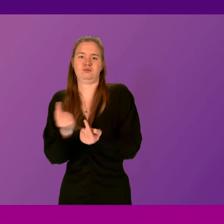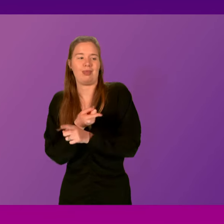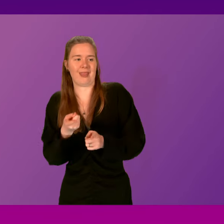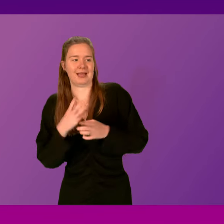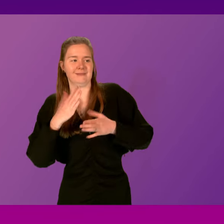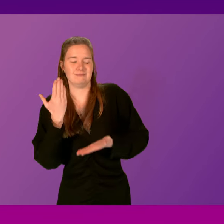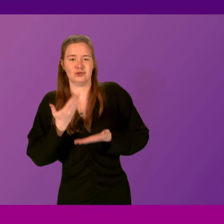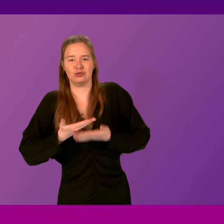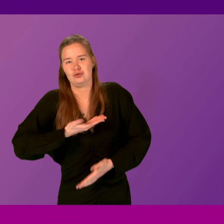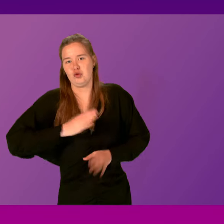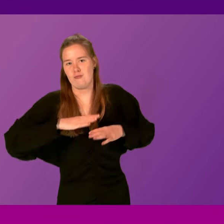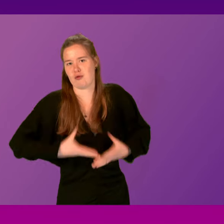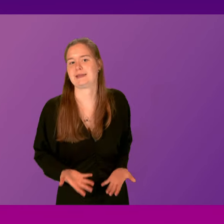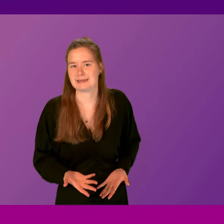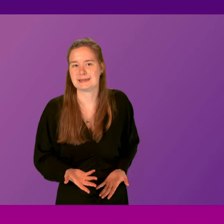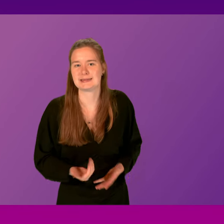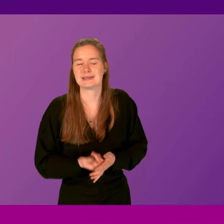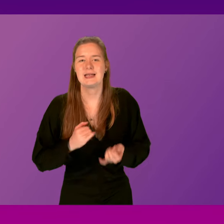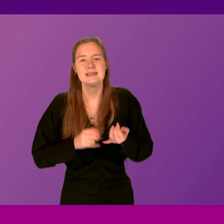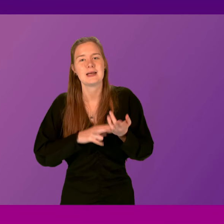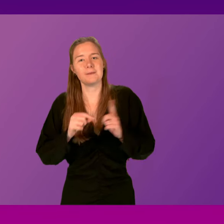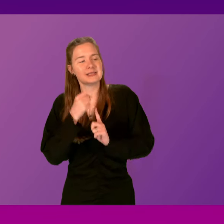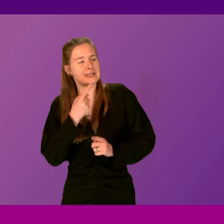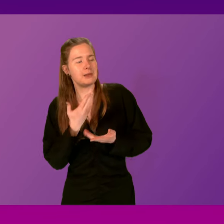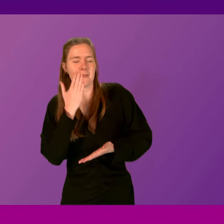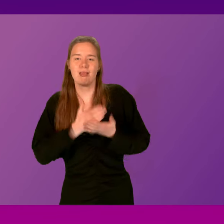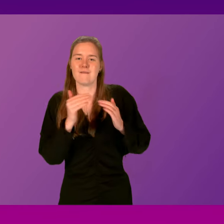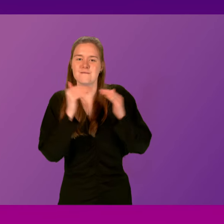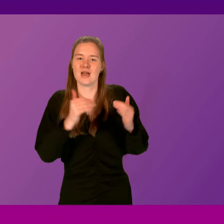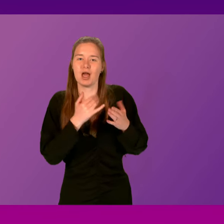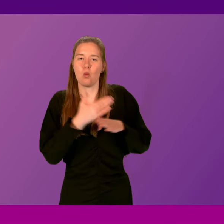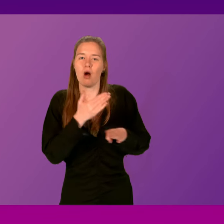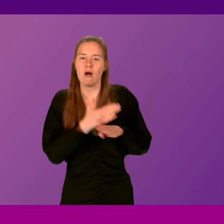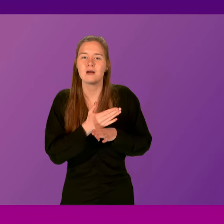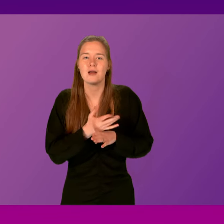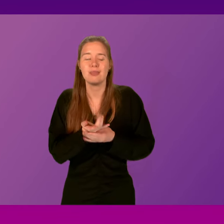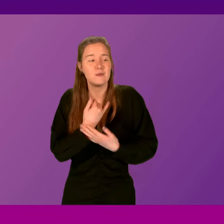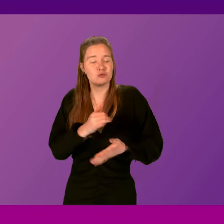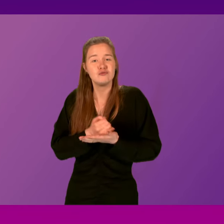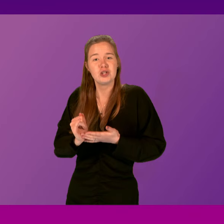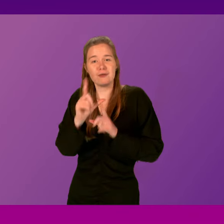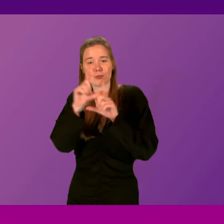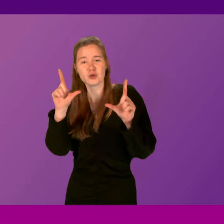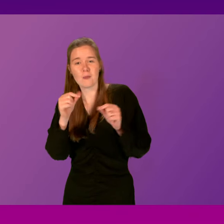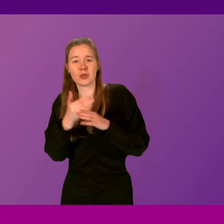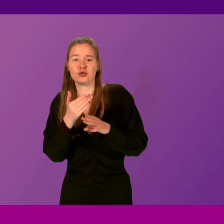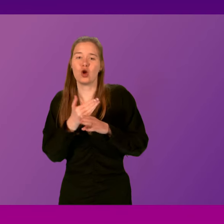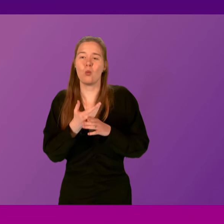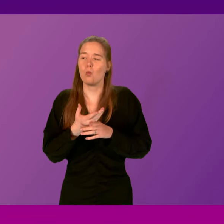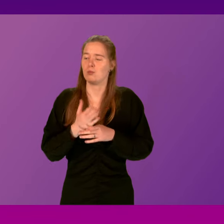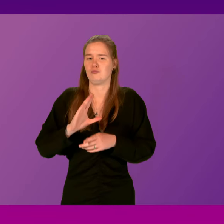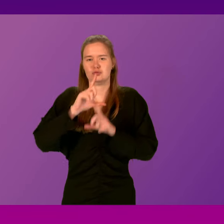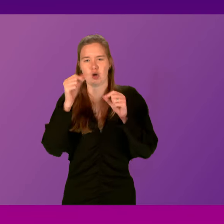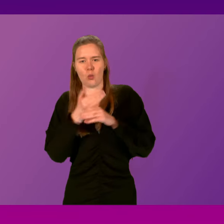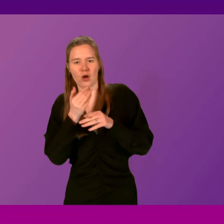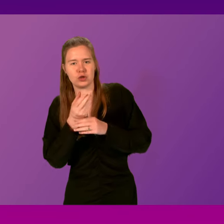a break. The SNP say that they believe in fair work, yet they have rejected calls from our store, the Shop Workers Union, to